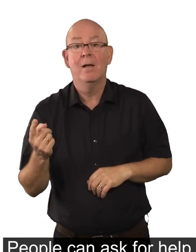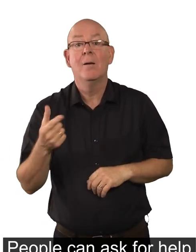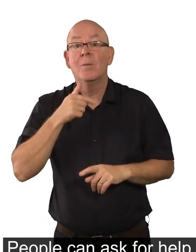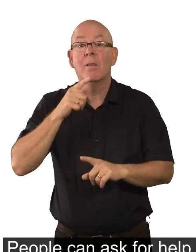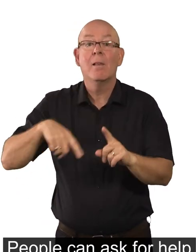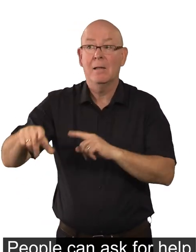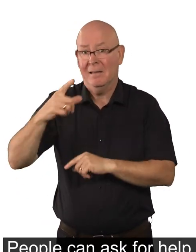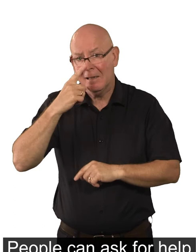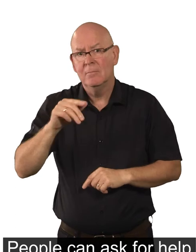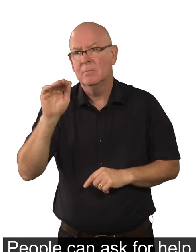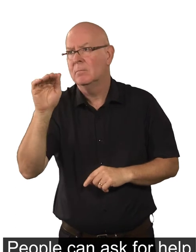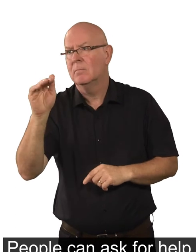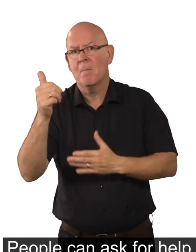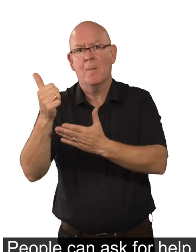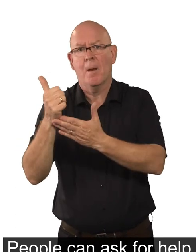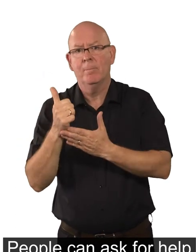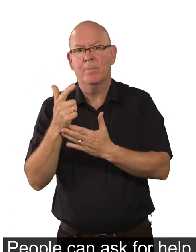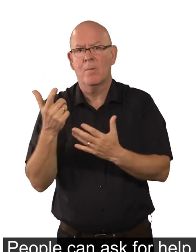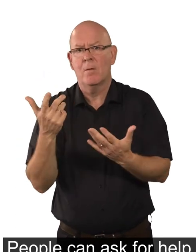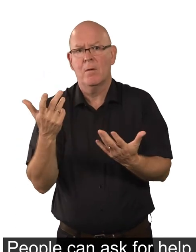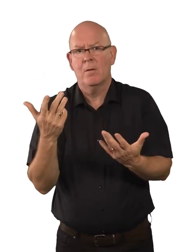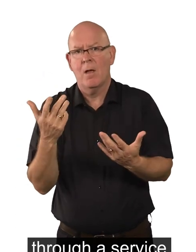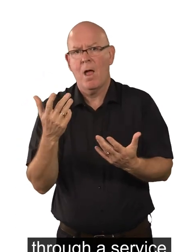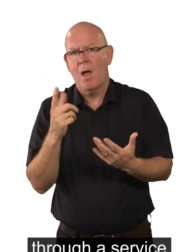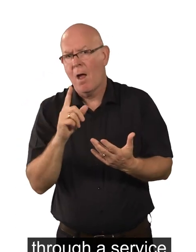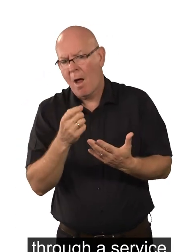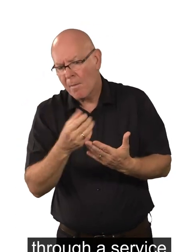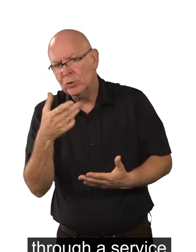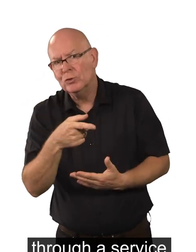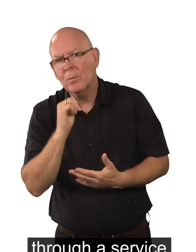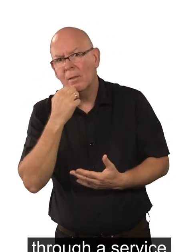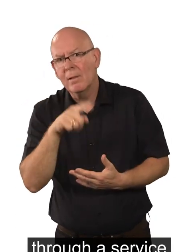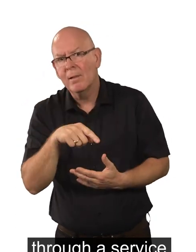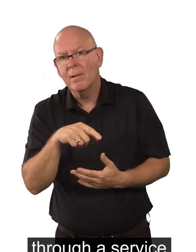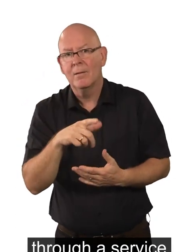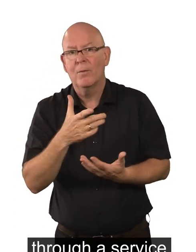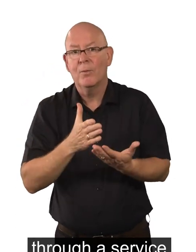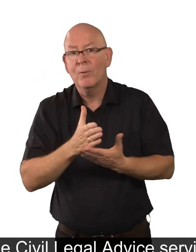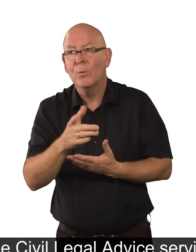People can ask for help with how much it costs them through a service called Legal Aid.